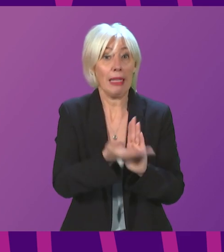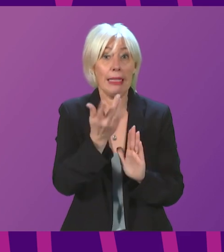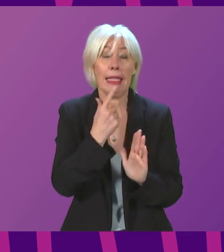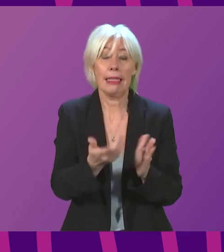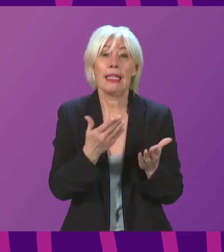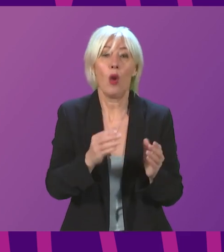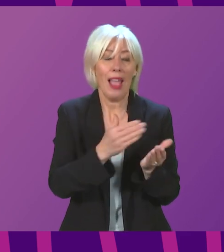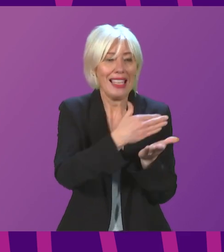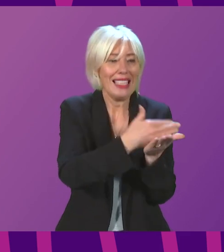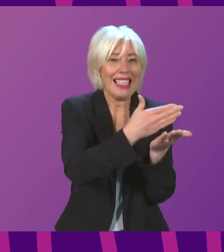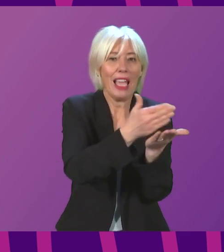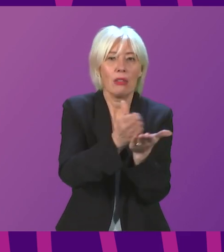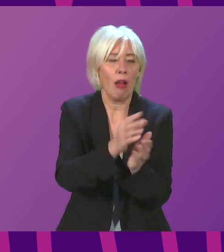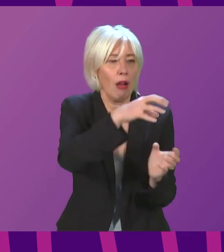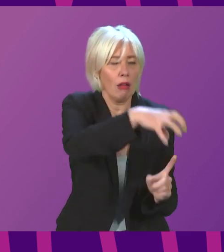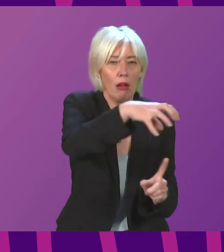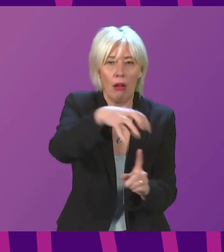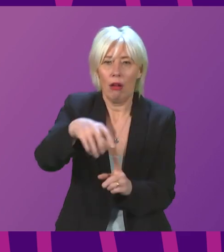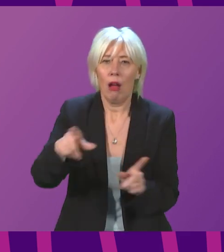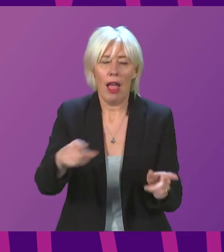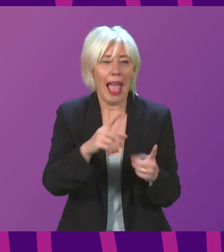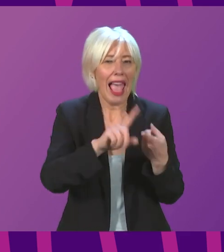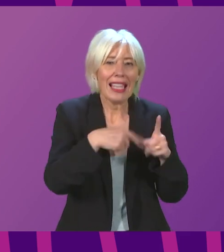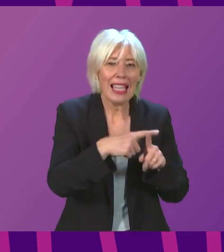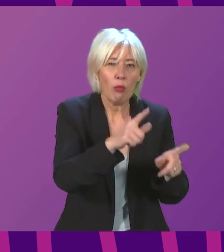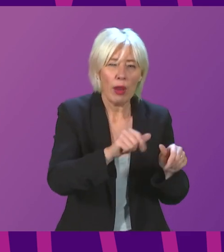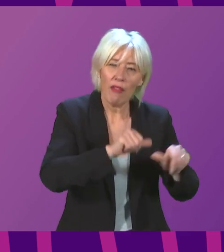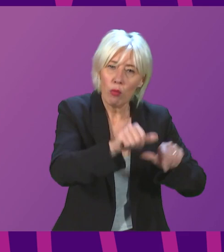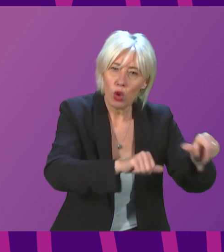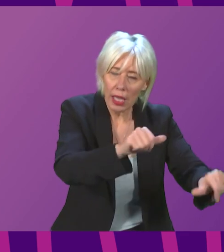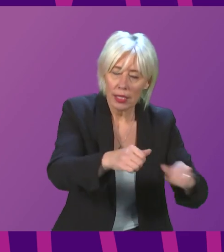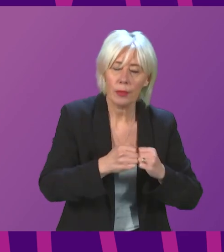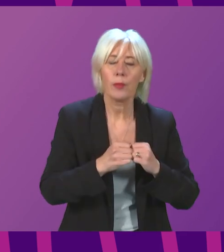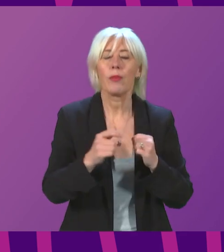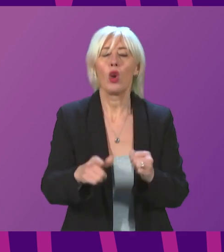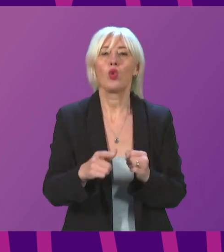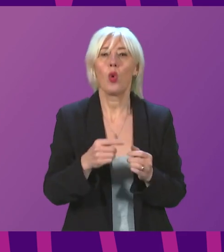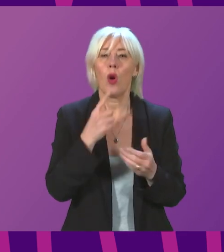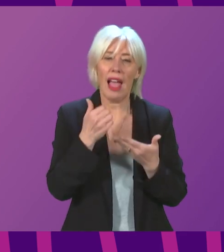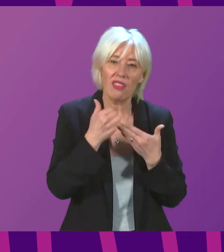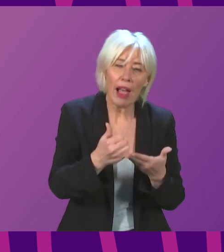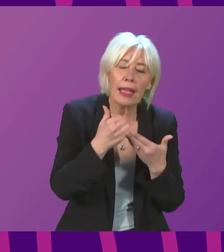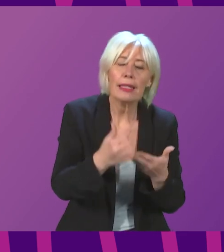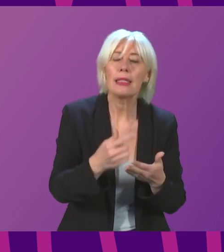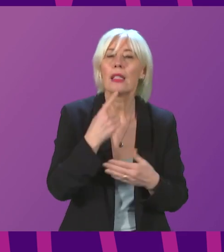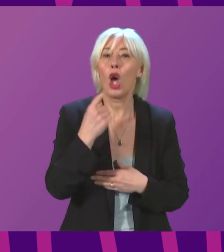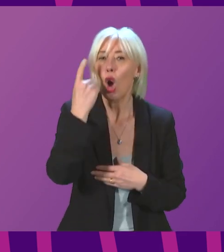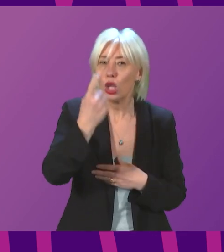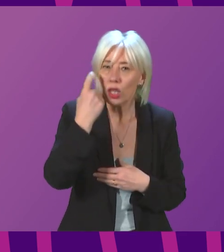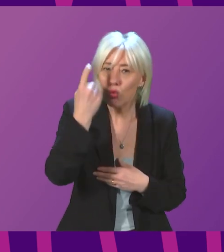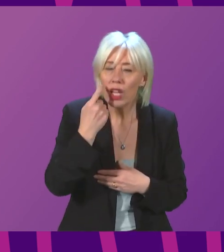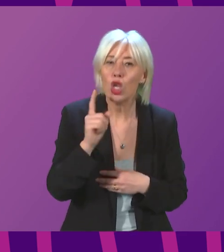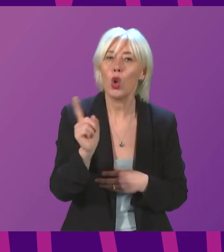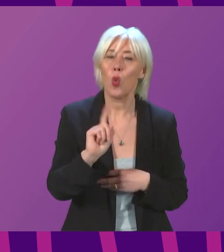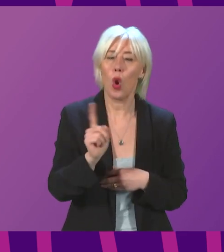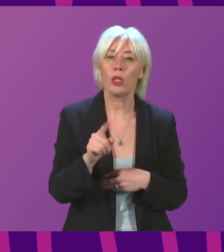to a sector-based exemption process. And the advice and the consideration that the government has given is that that is